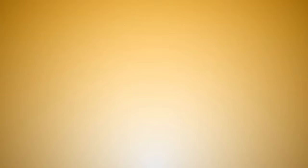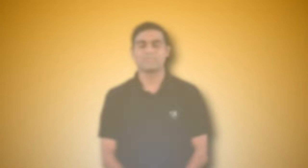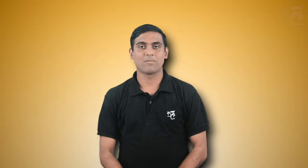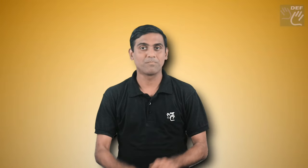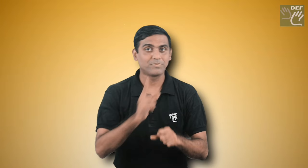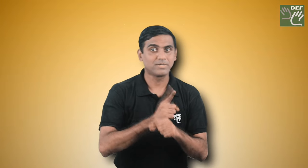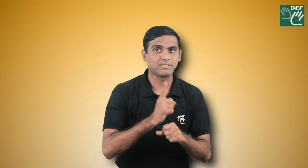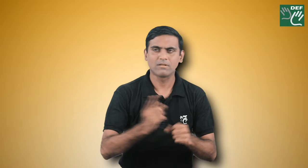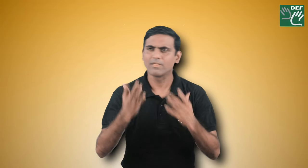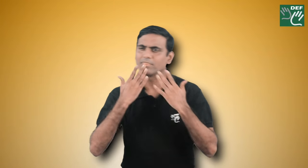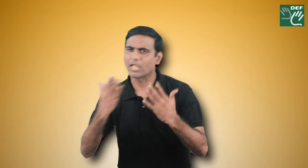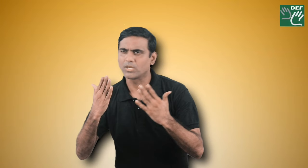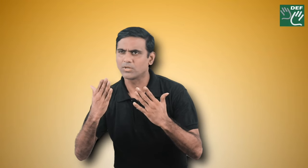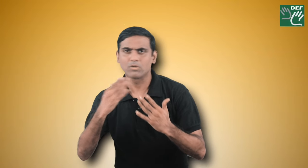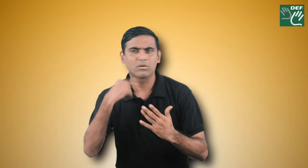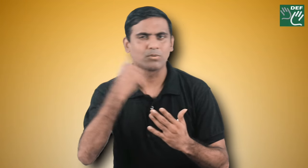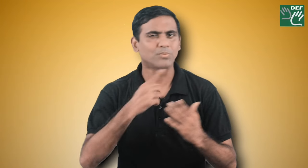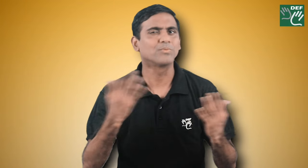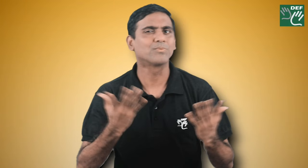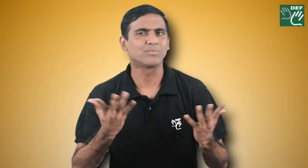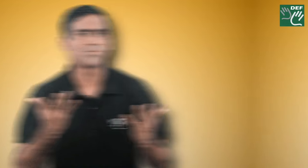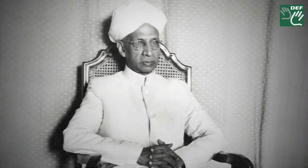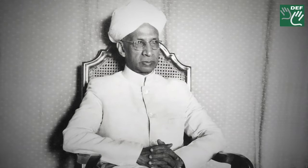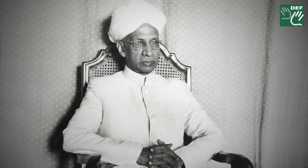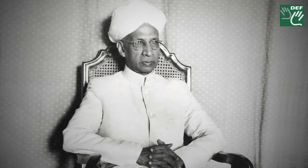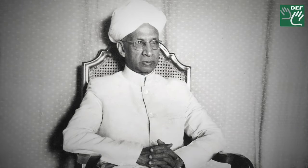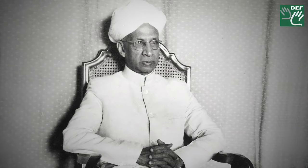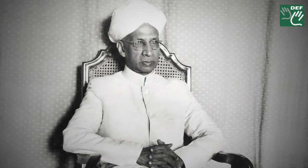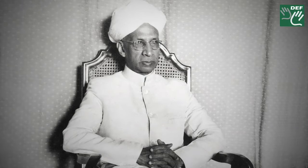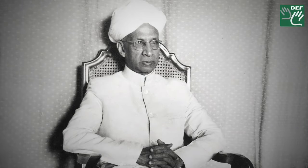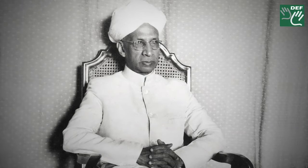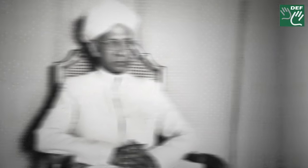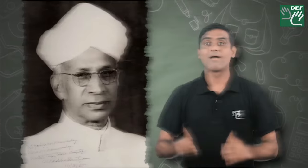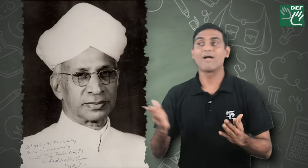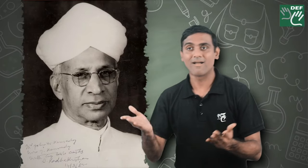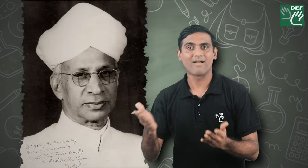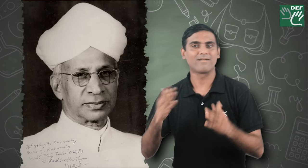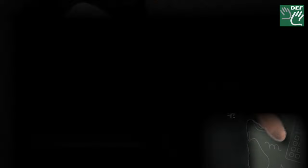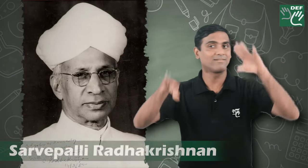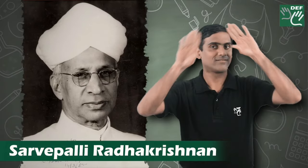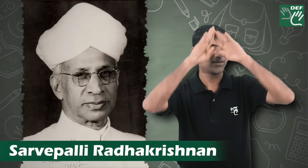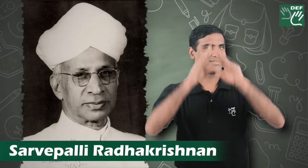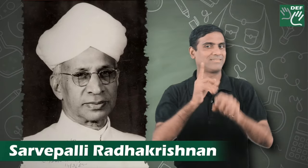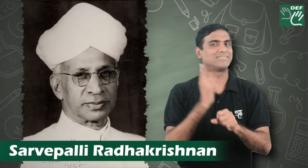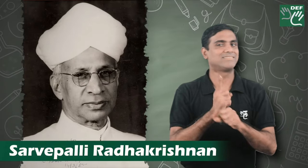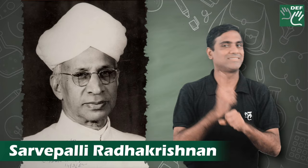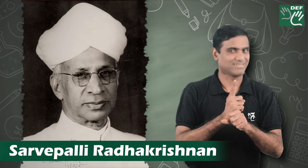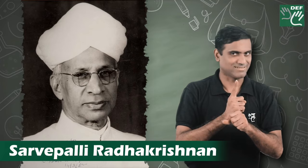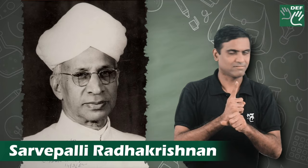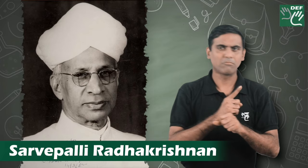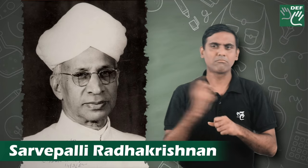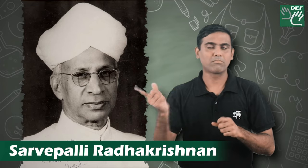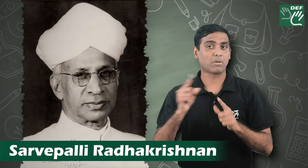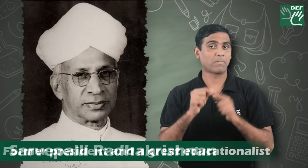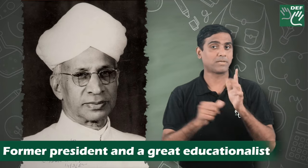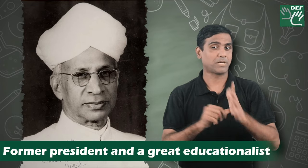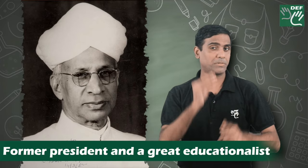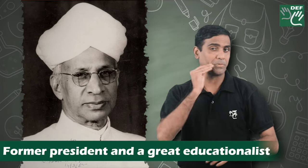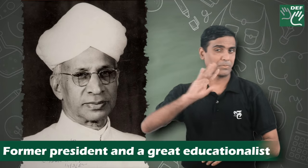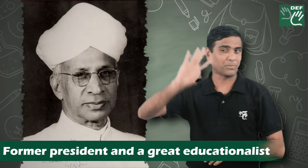If there is one person whom all teachers are particularly grateful for, it is Dr. Sarvepalli Radhakrishnan. Marking the birth anniversary of